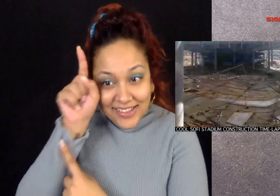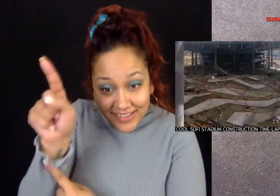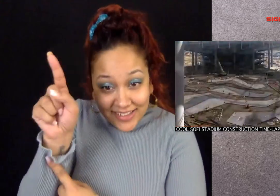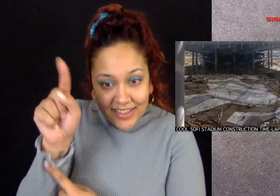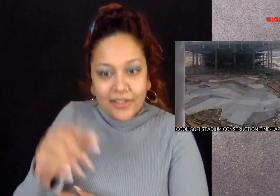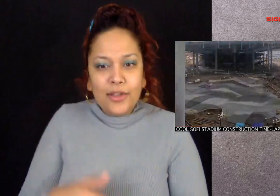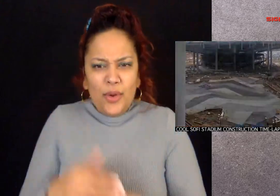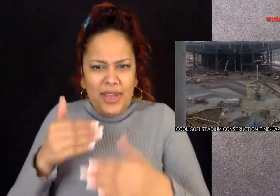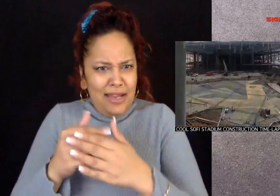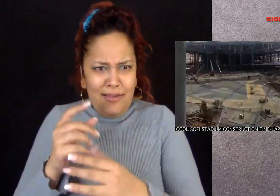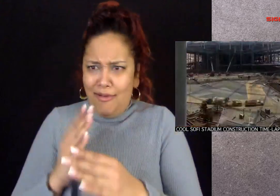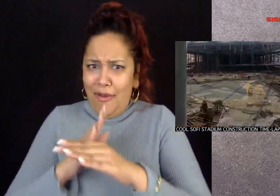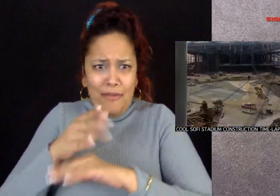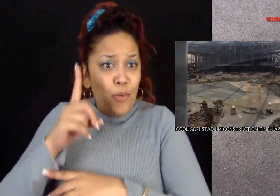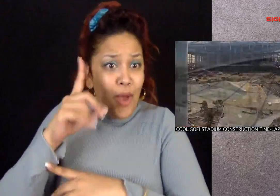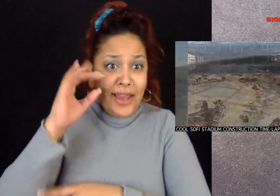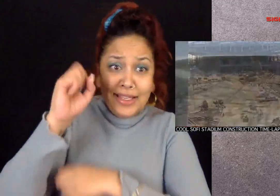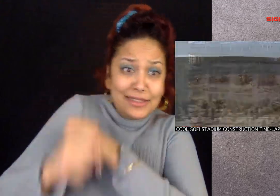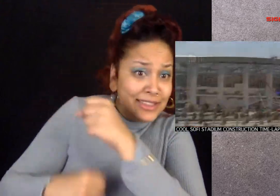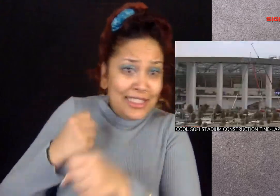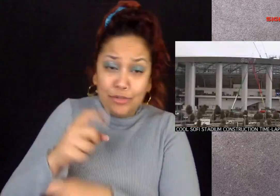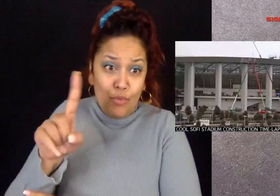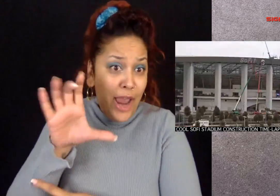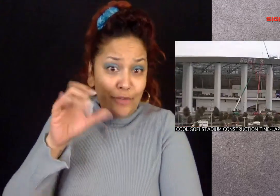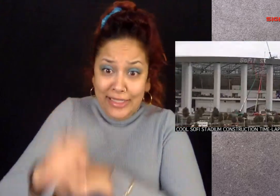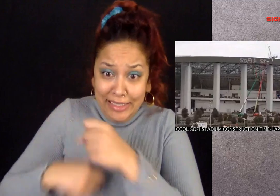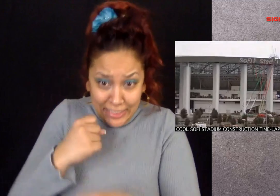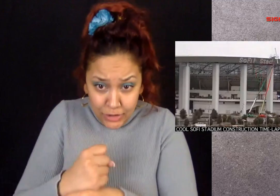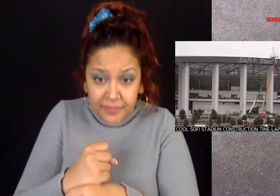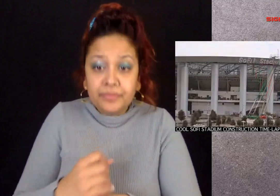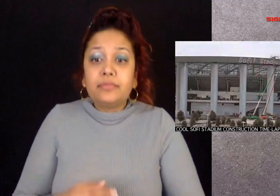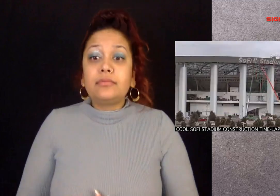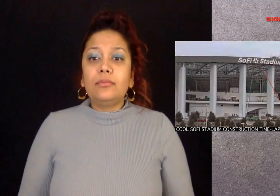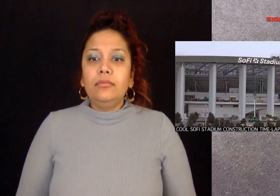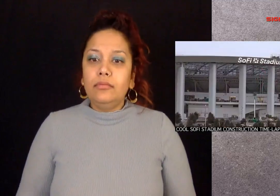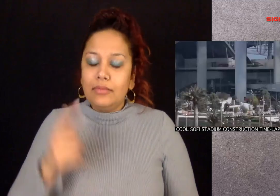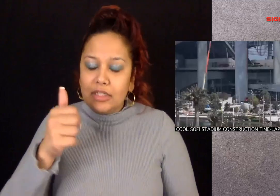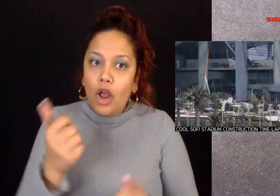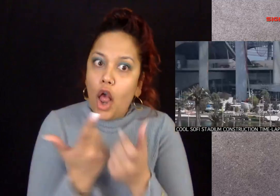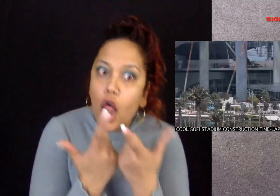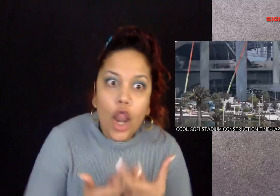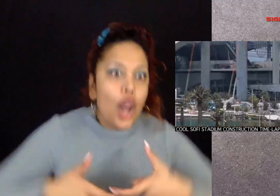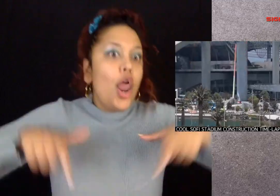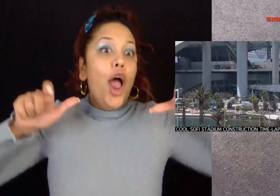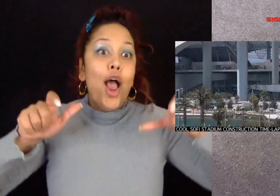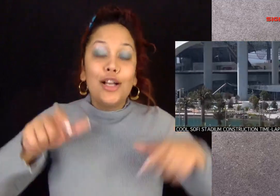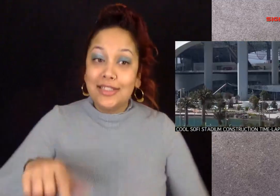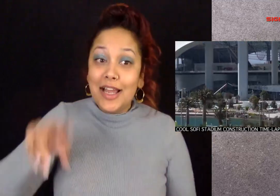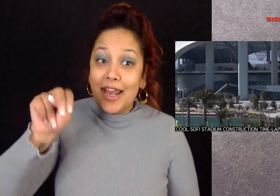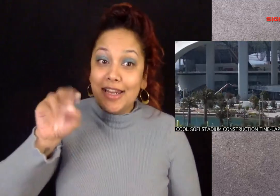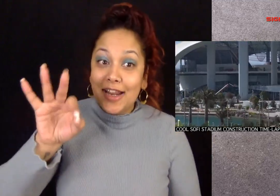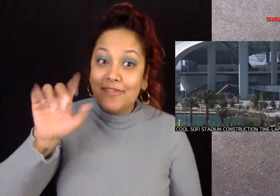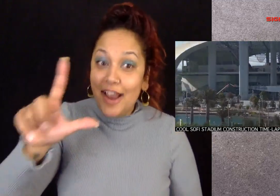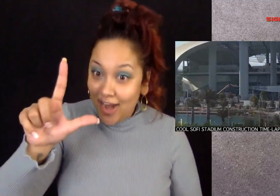SoFi Stadium is the first football stadium to be built in Los Angeles in nearly 100 years.